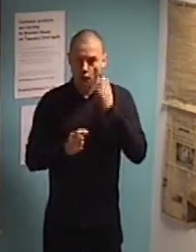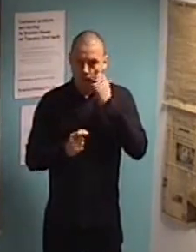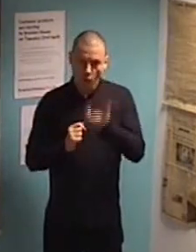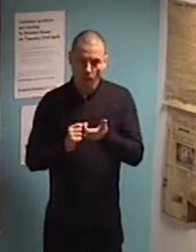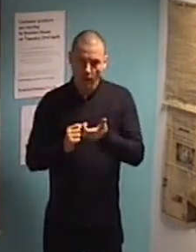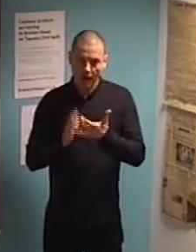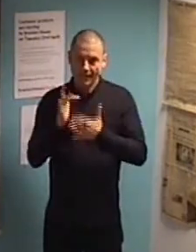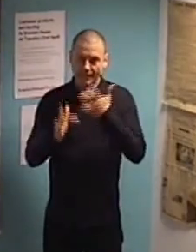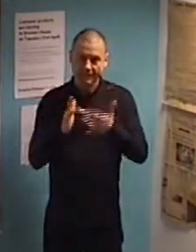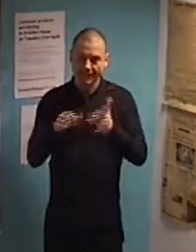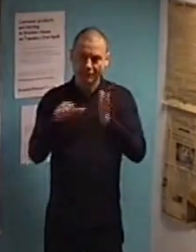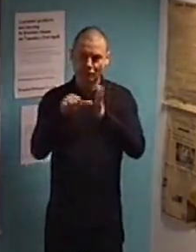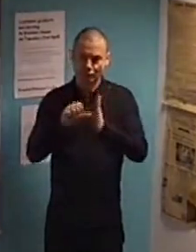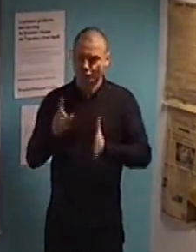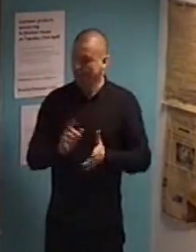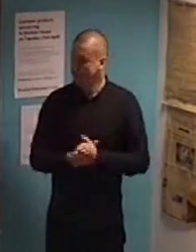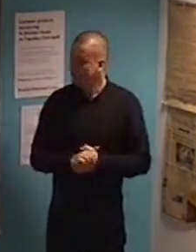changed.